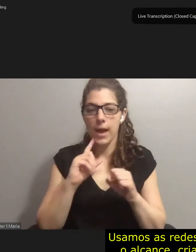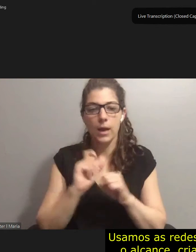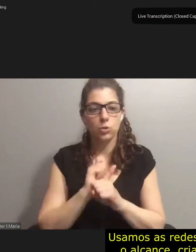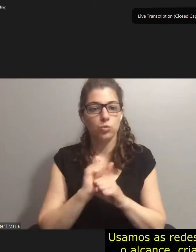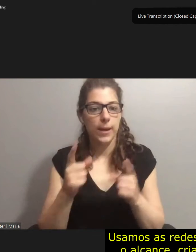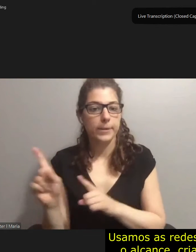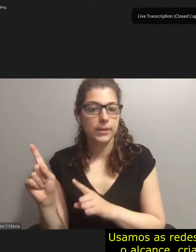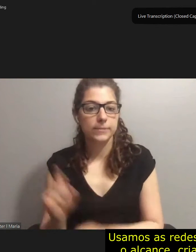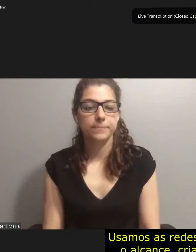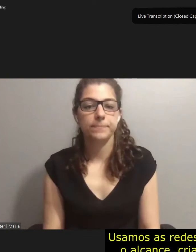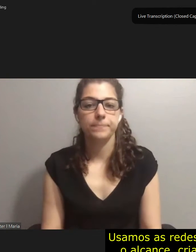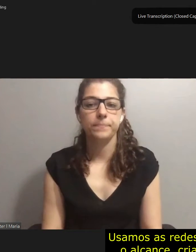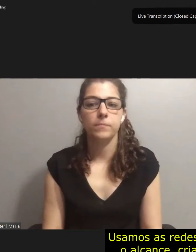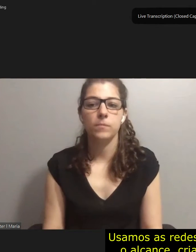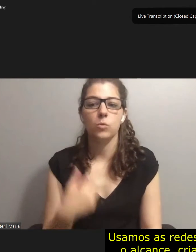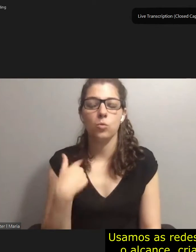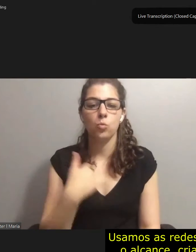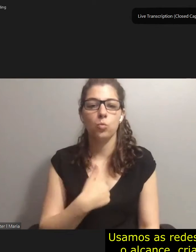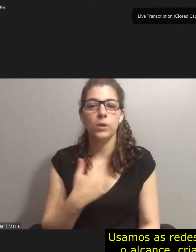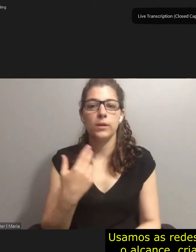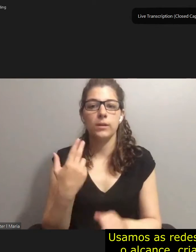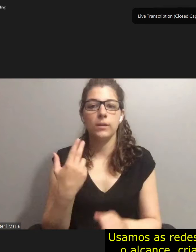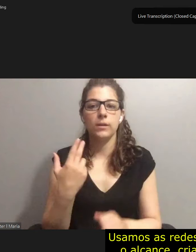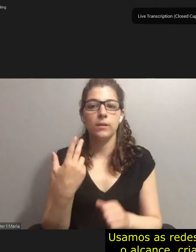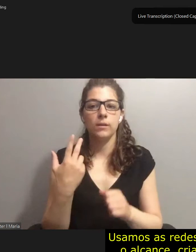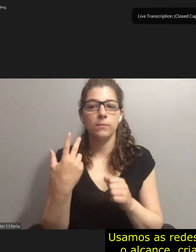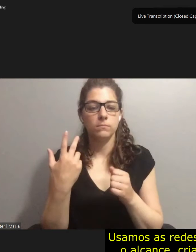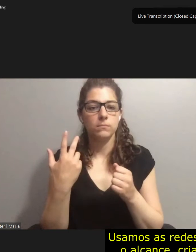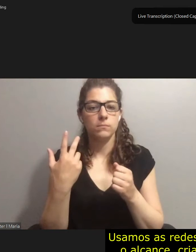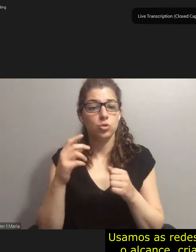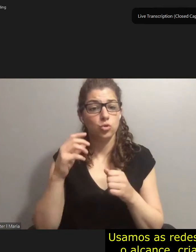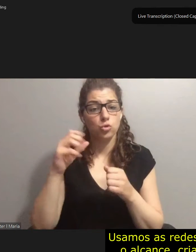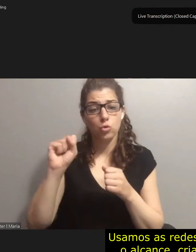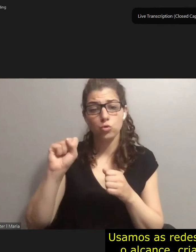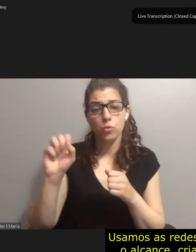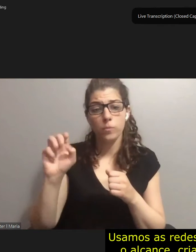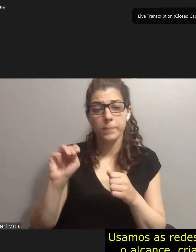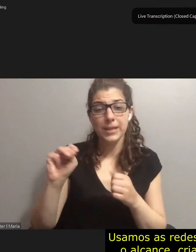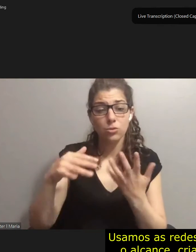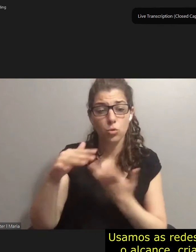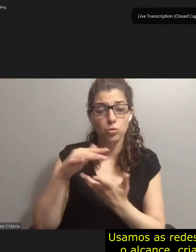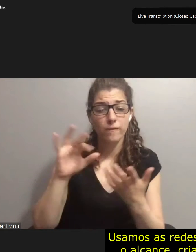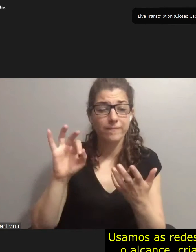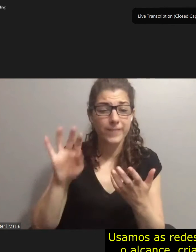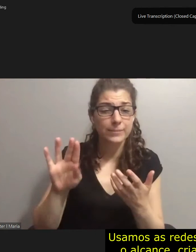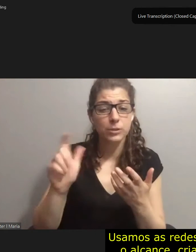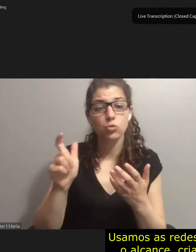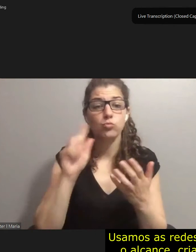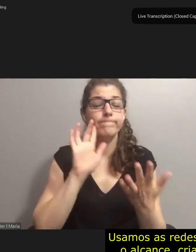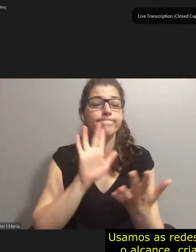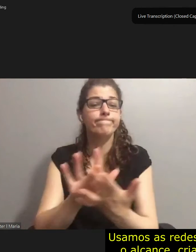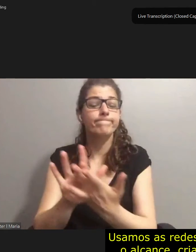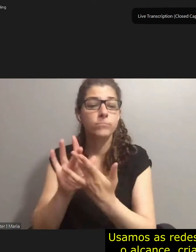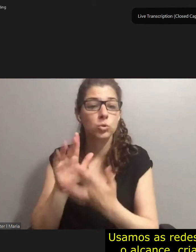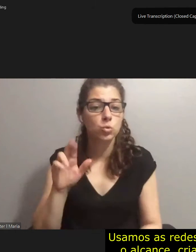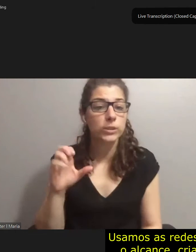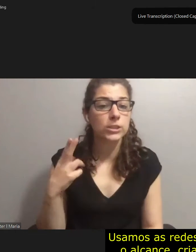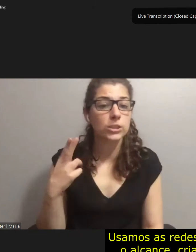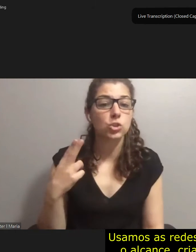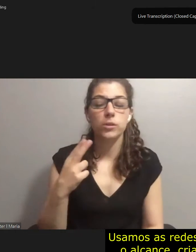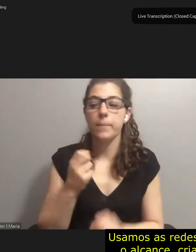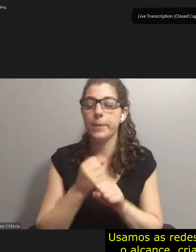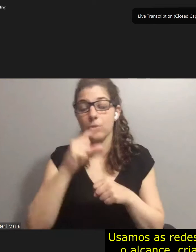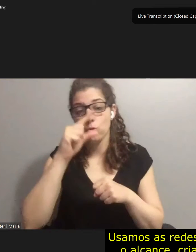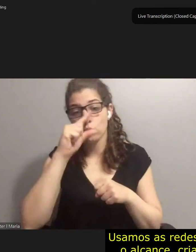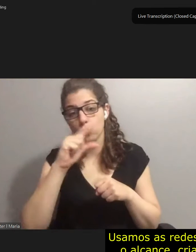We used virtual social media for increased reach. We created a Google form and